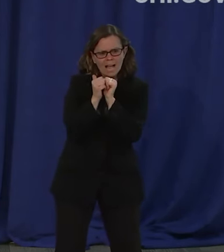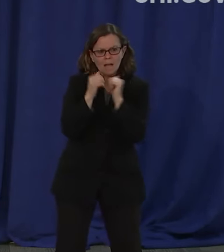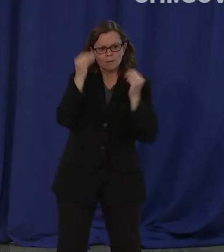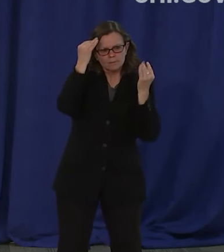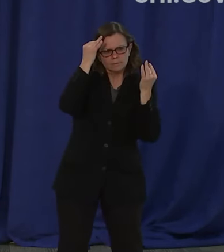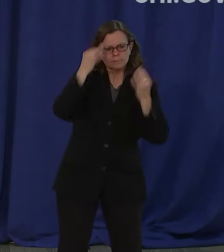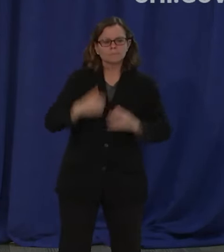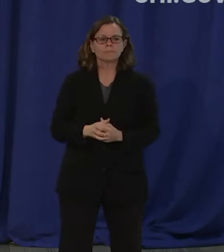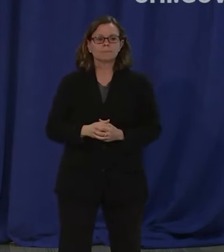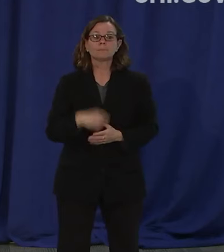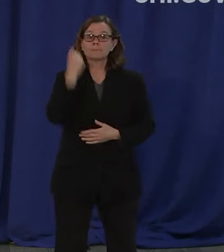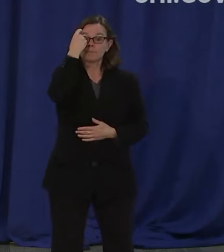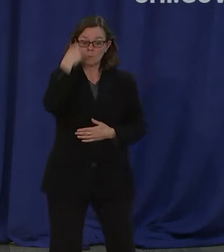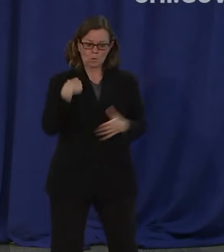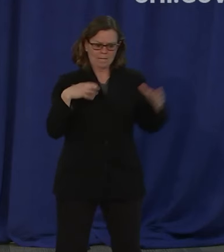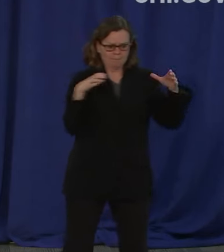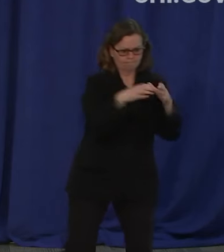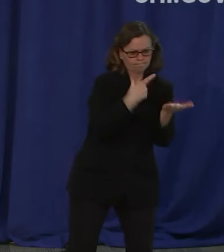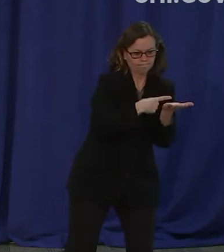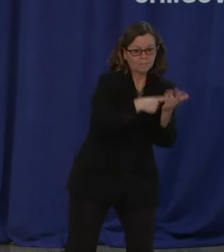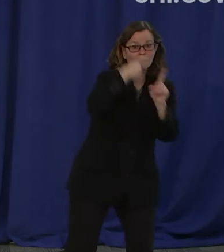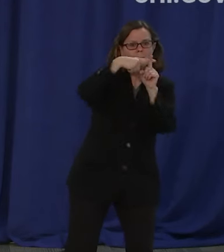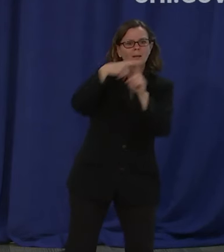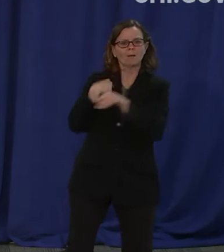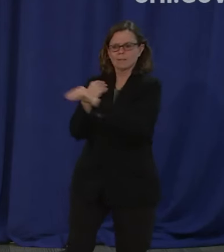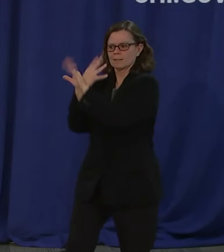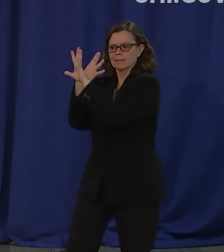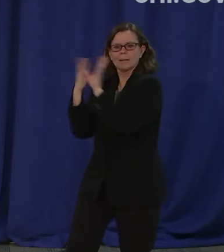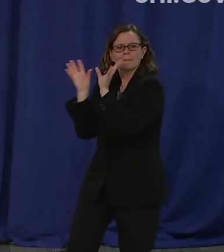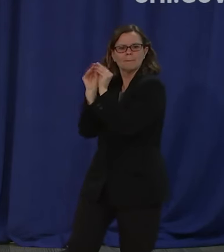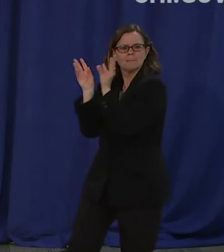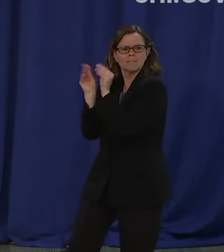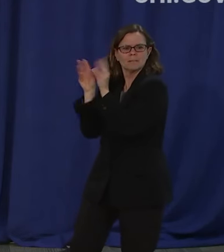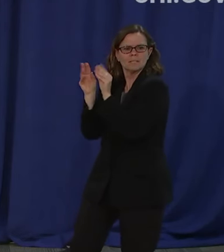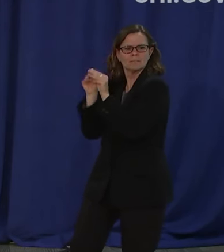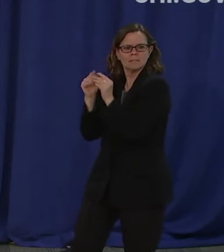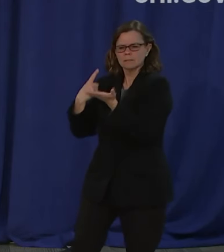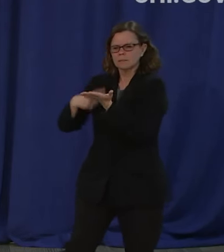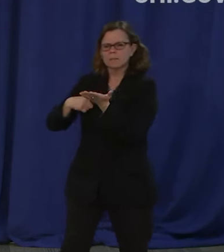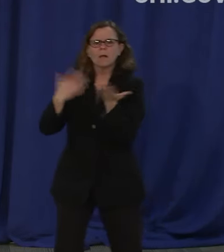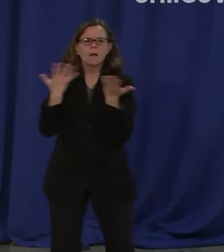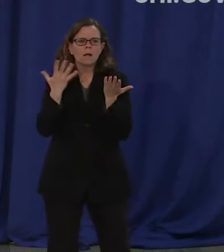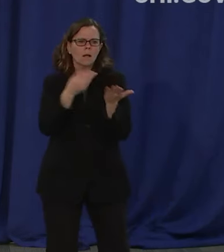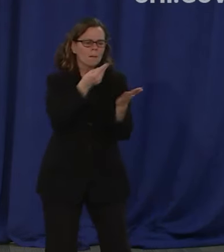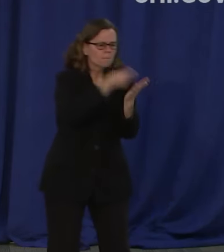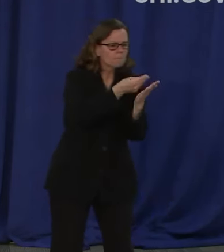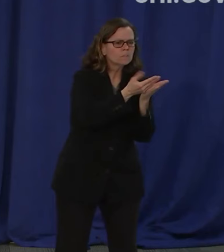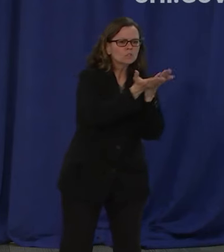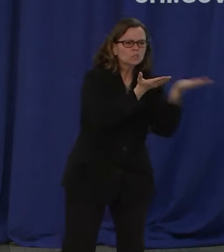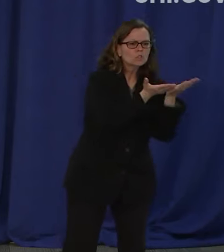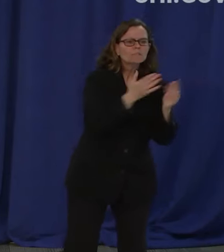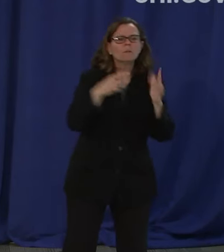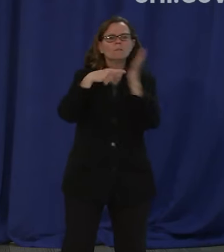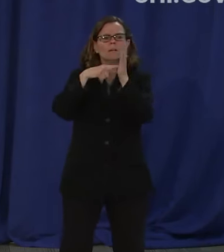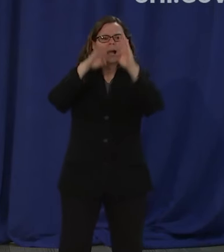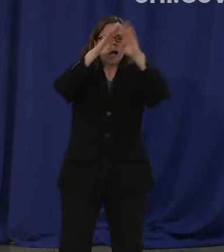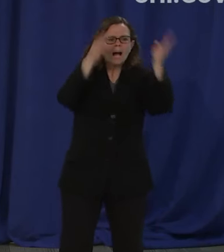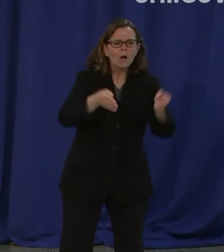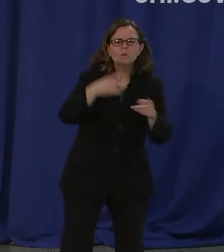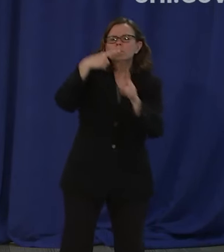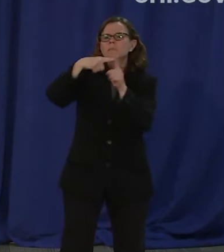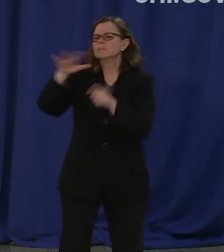addressing emergency services or affordable housing, aid to our small businesses, or access to food and health care,